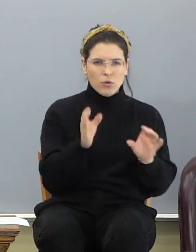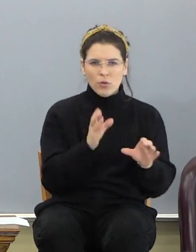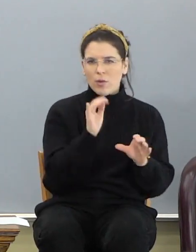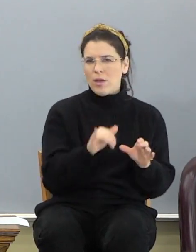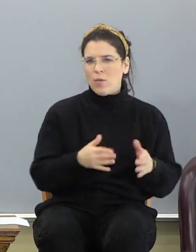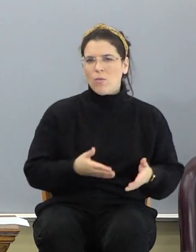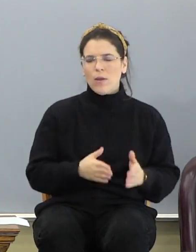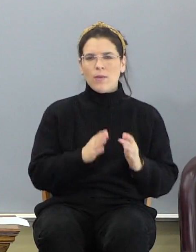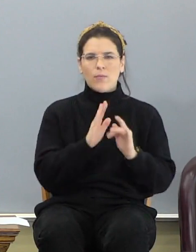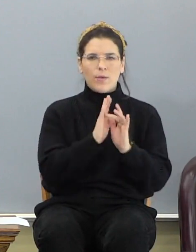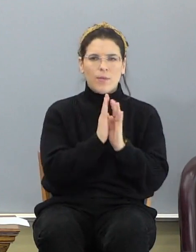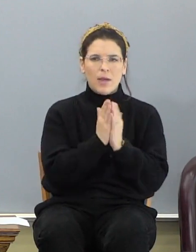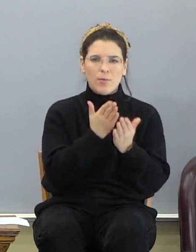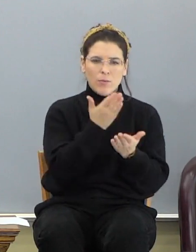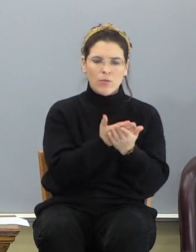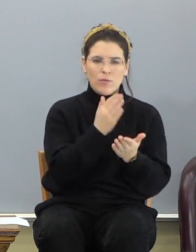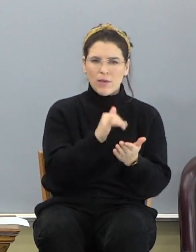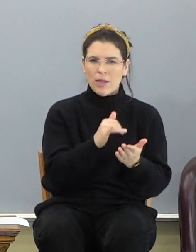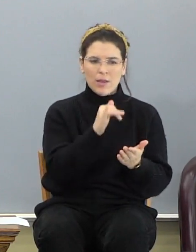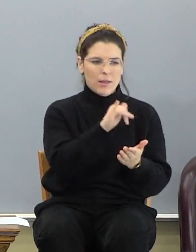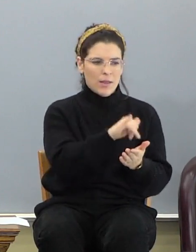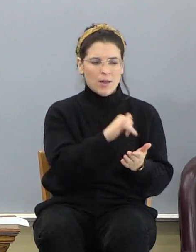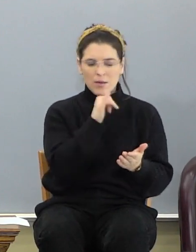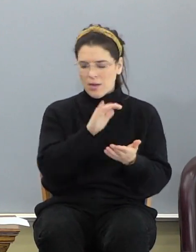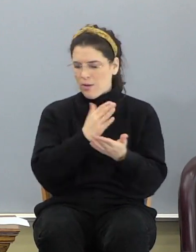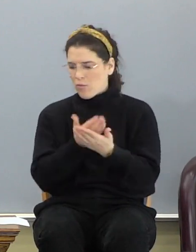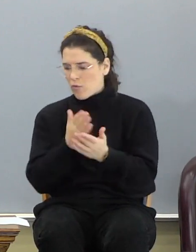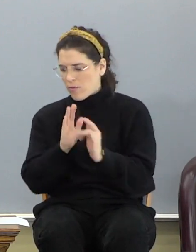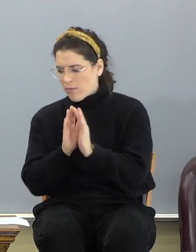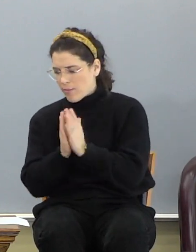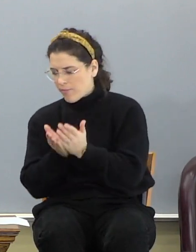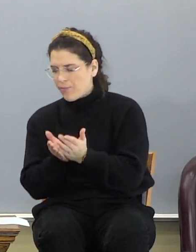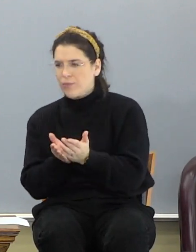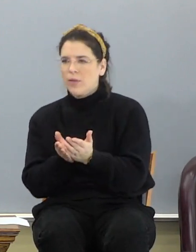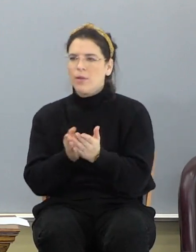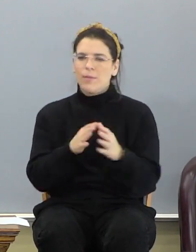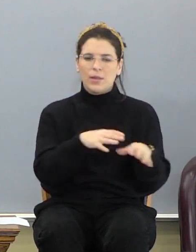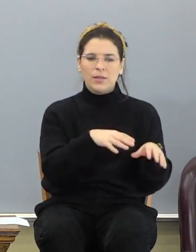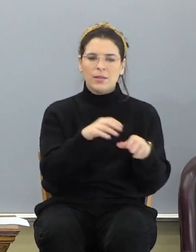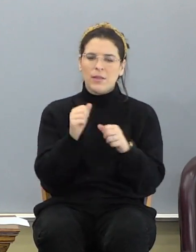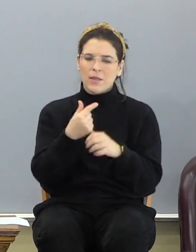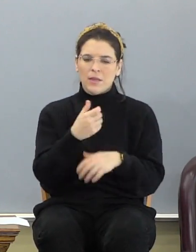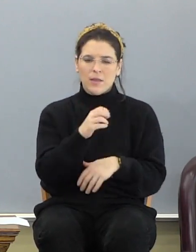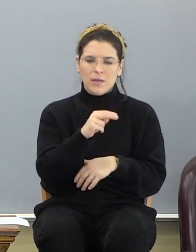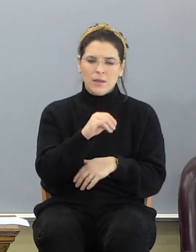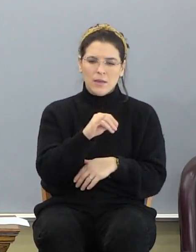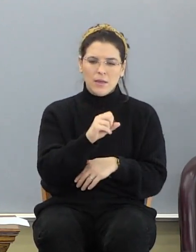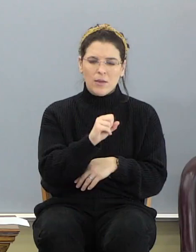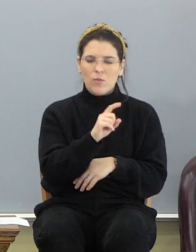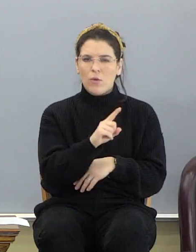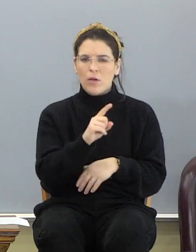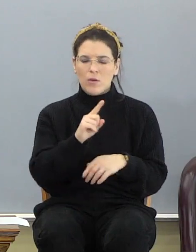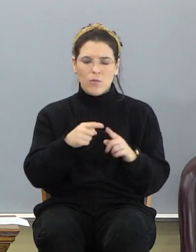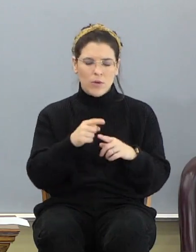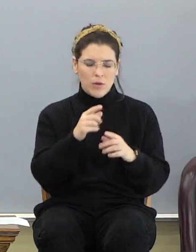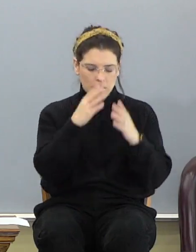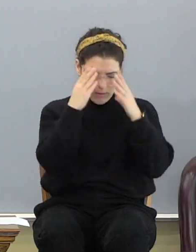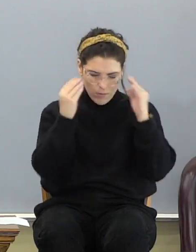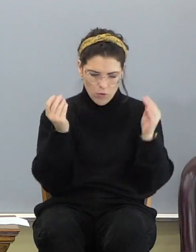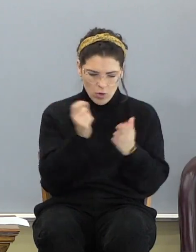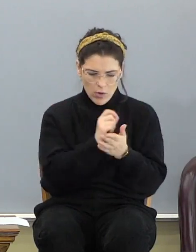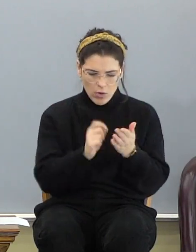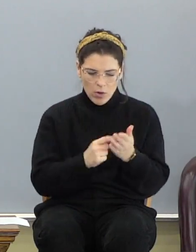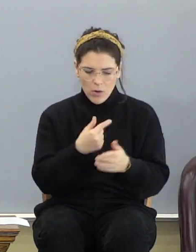it that way. The Bible proves that, not that proves the Bible. And by taking Genesis 1, listen, when Moses wrote Genesis